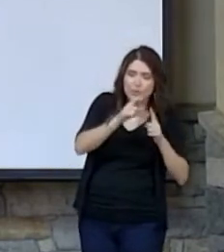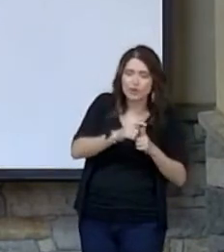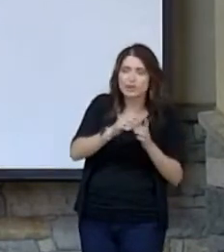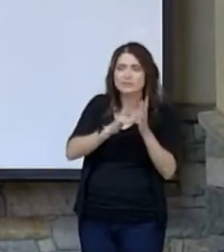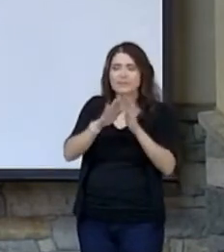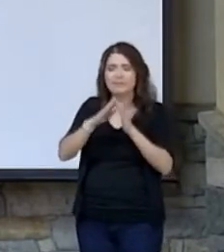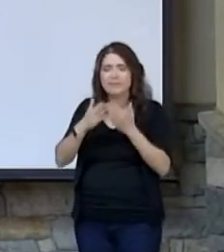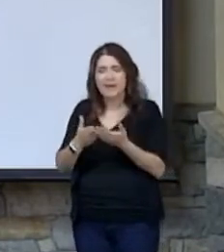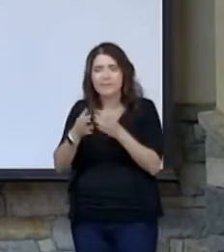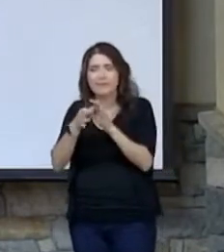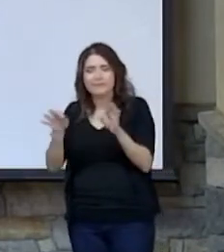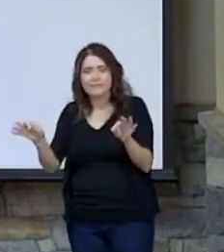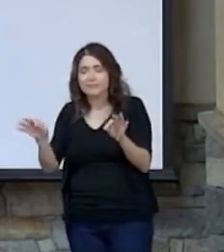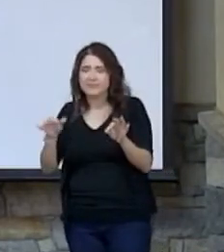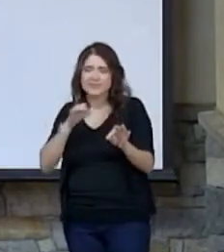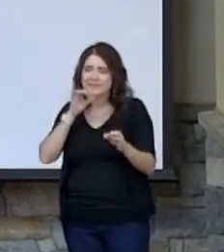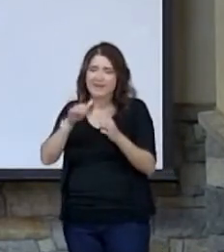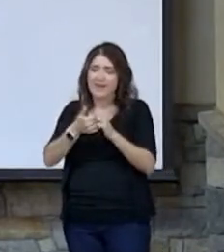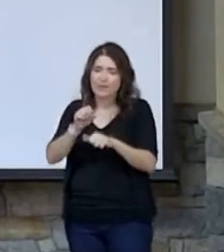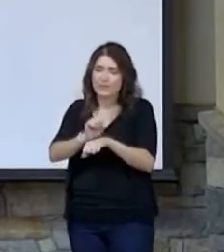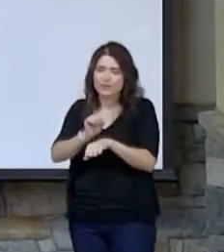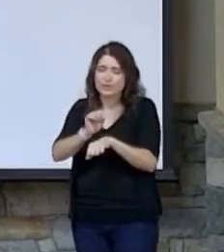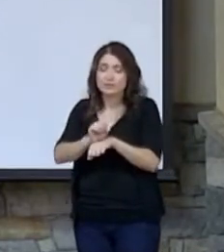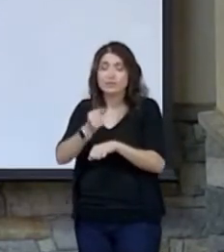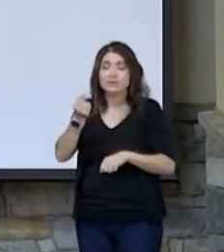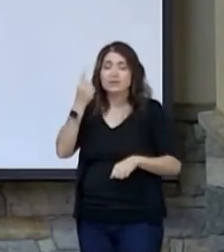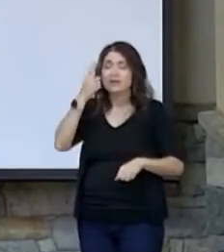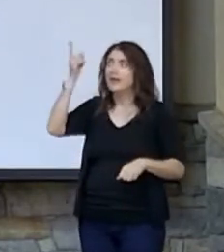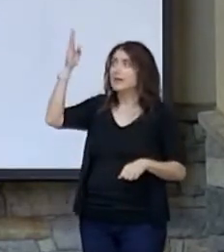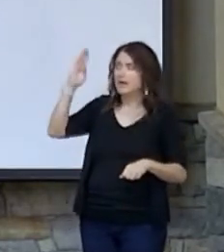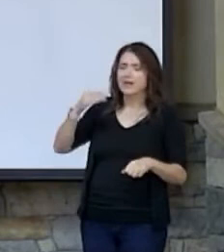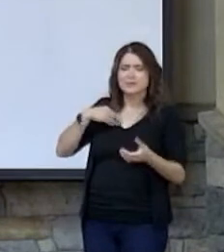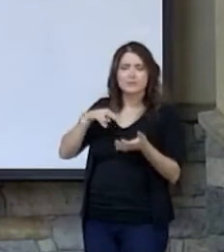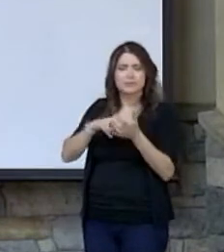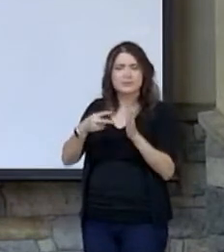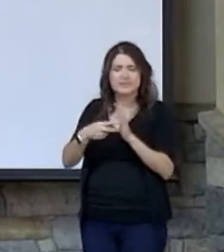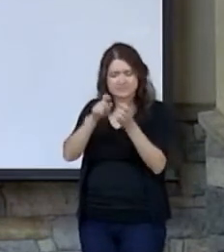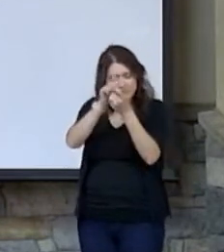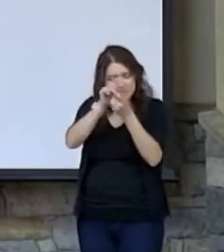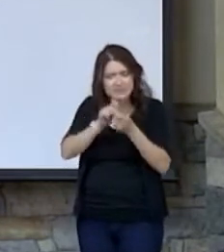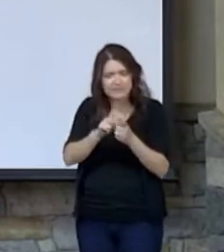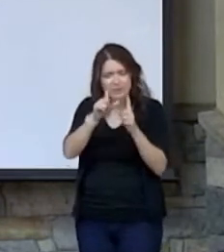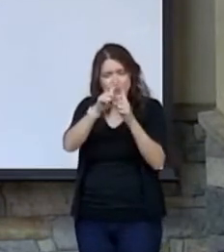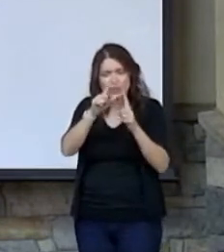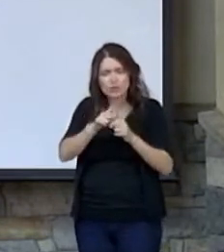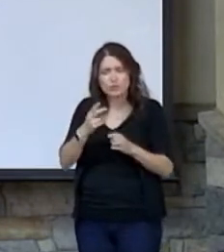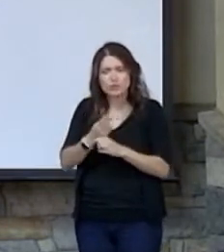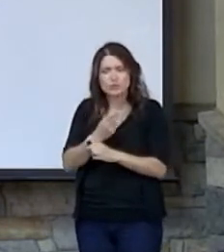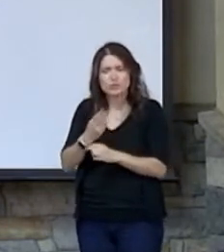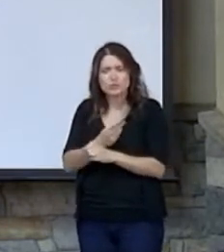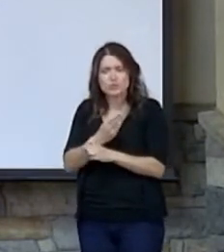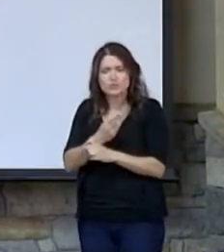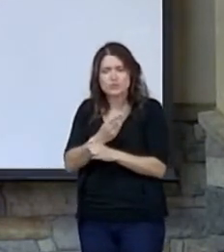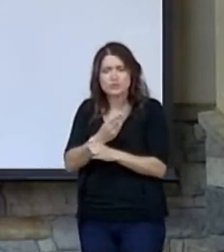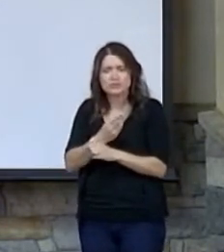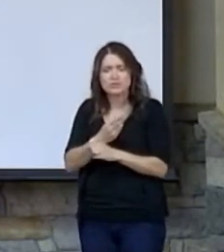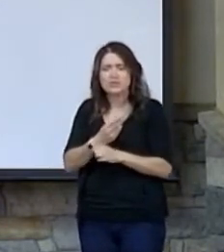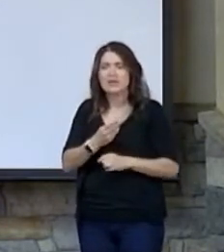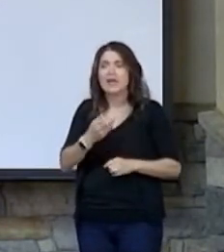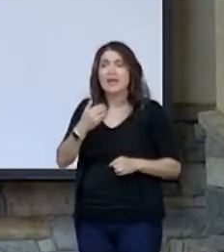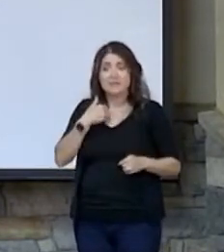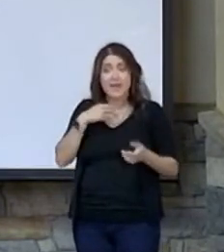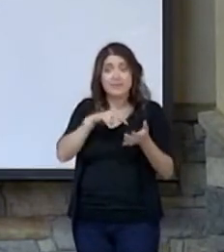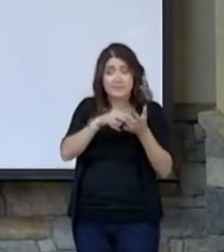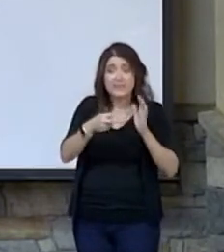should work. Right? You see, God had a purpose for the words that were used in Scripture and they had meaning